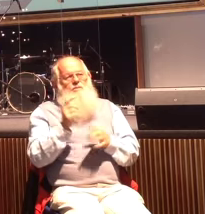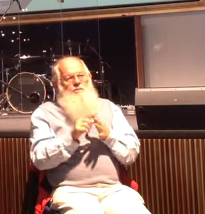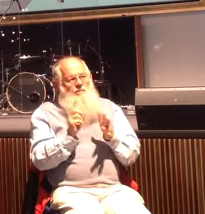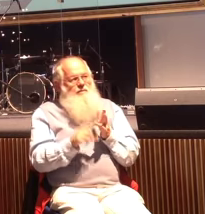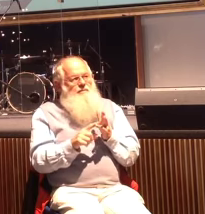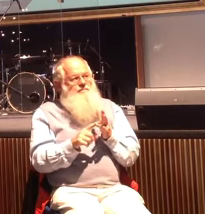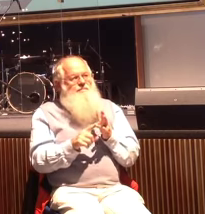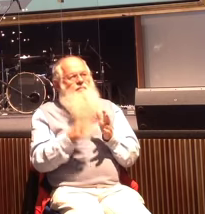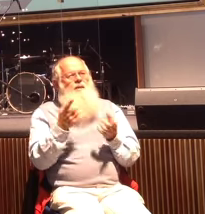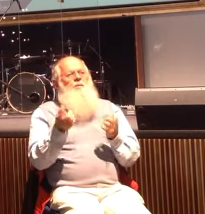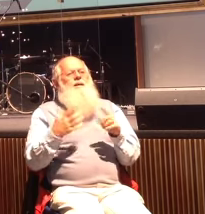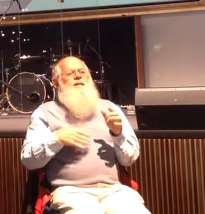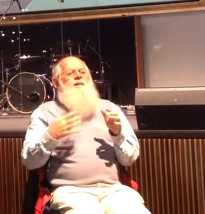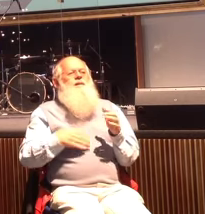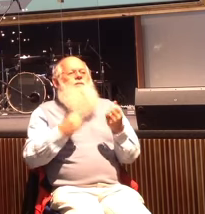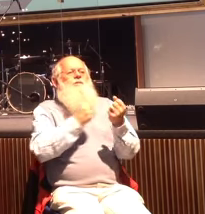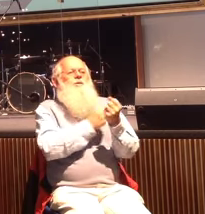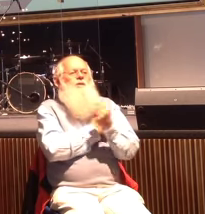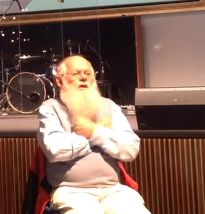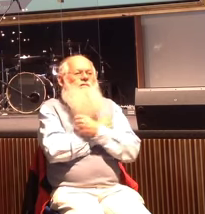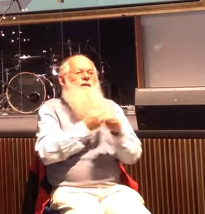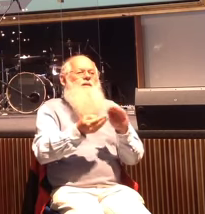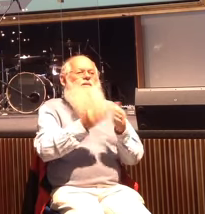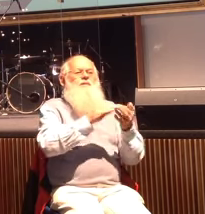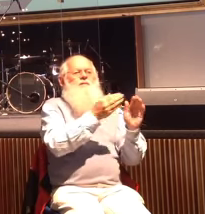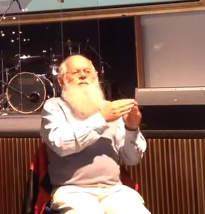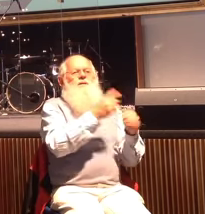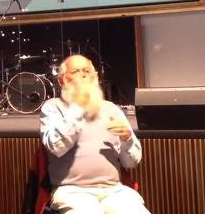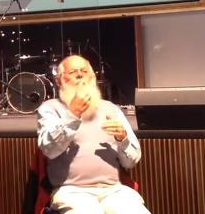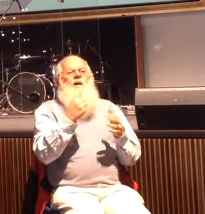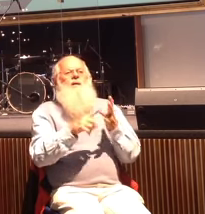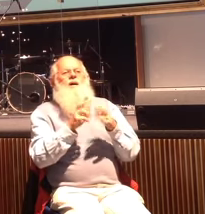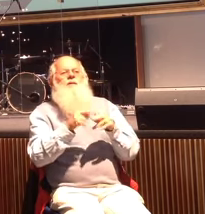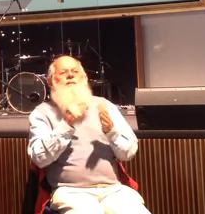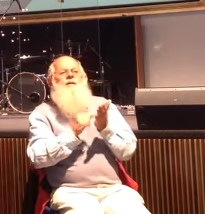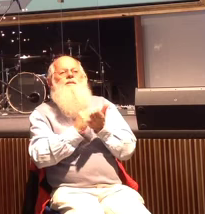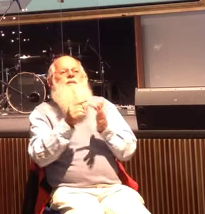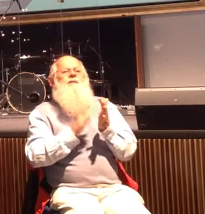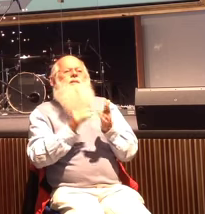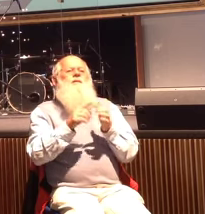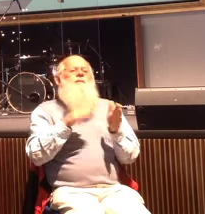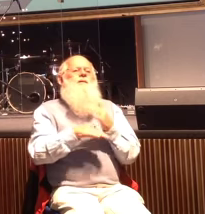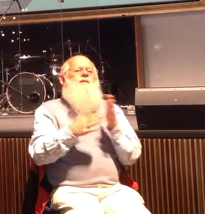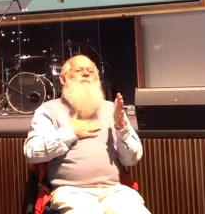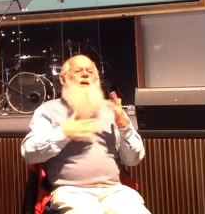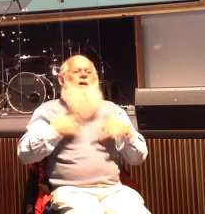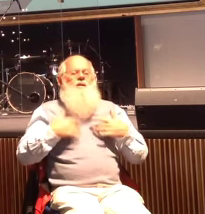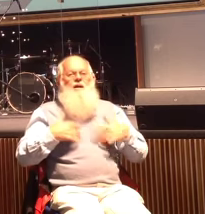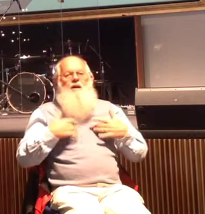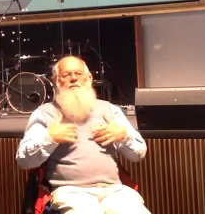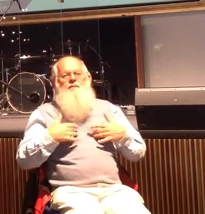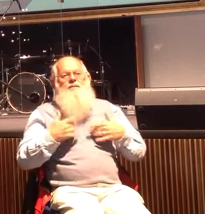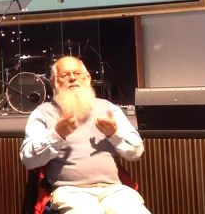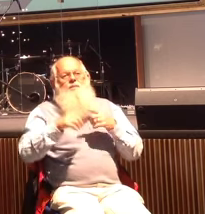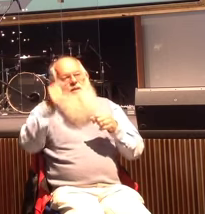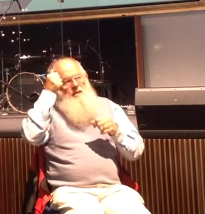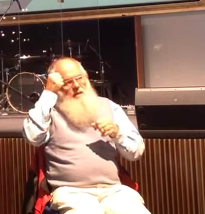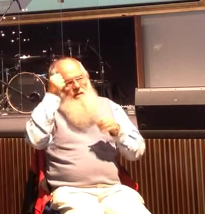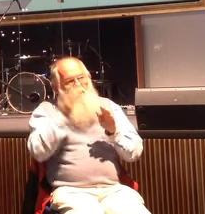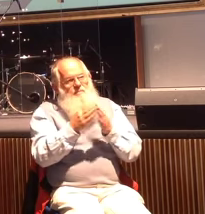engaging and loving community. One of the themes that has been thread through my life at the moment is we all know the scripture, Love the Lord your God